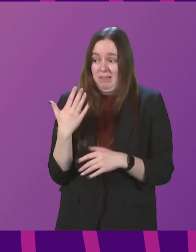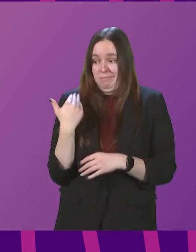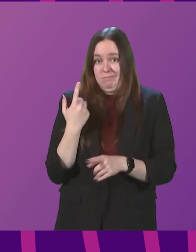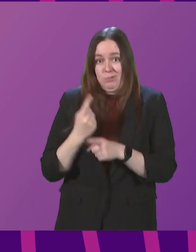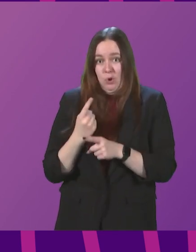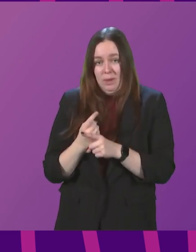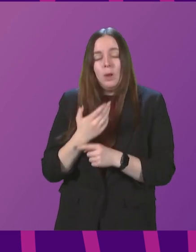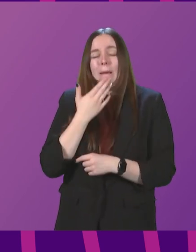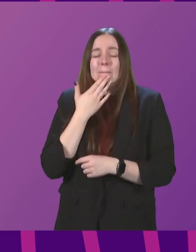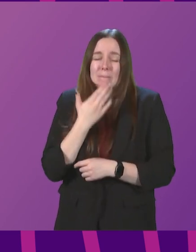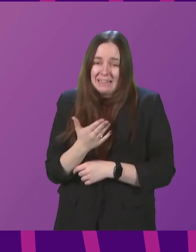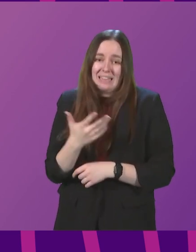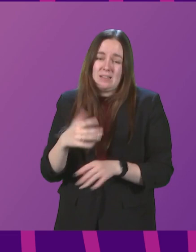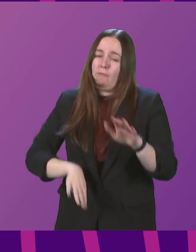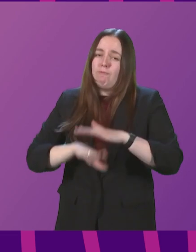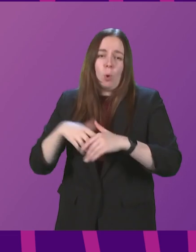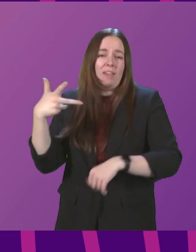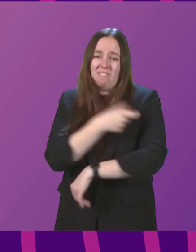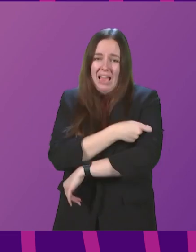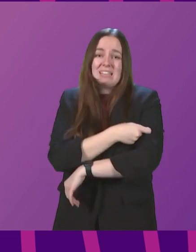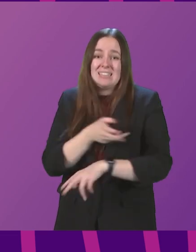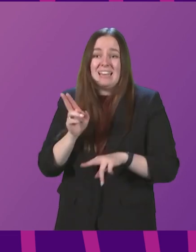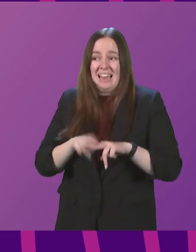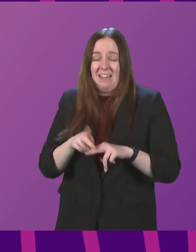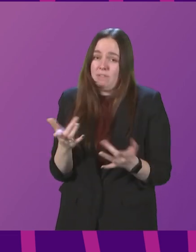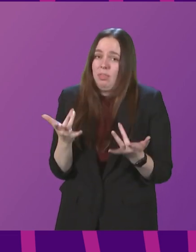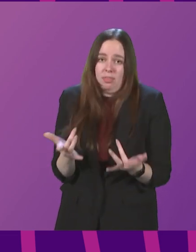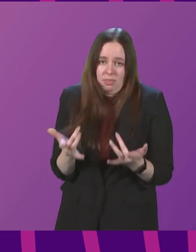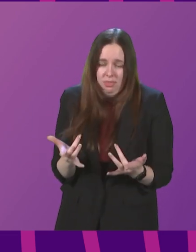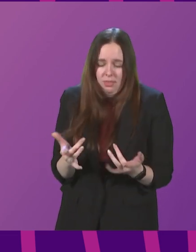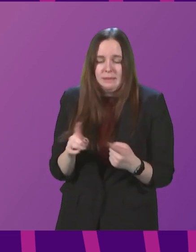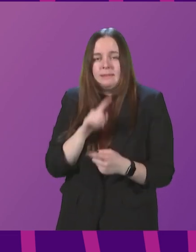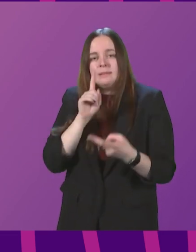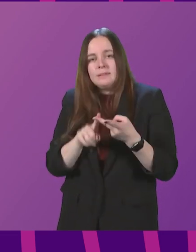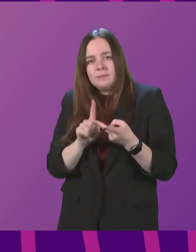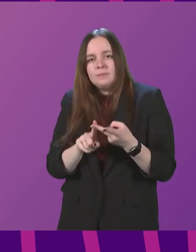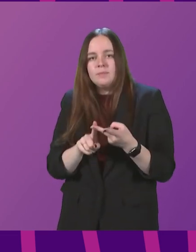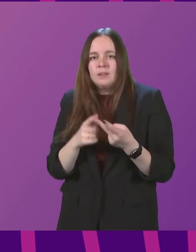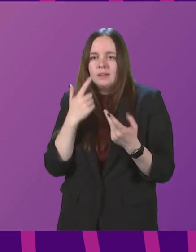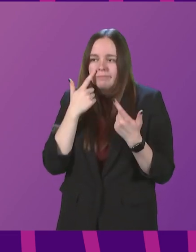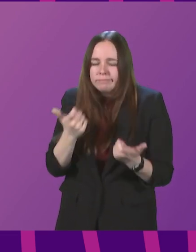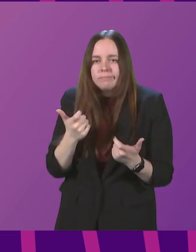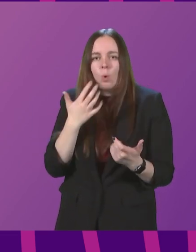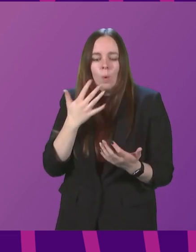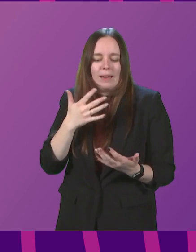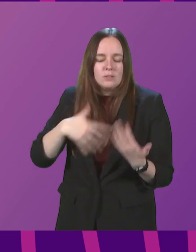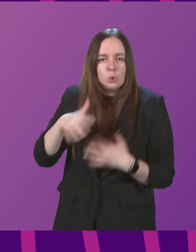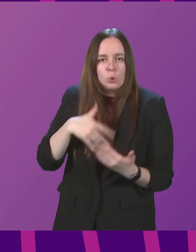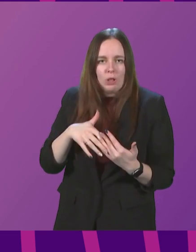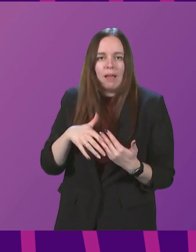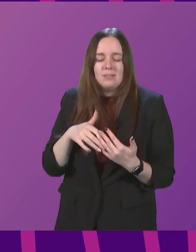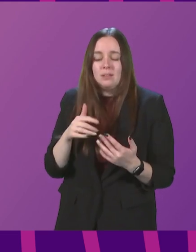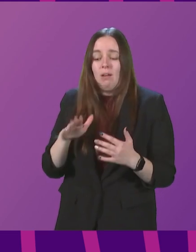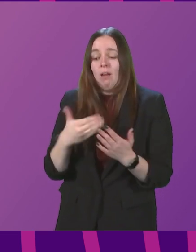about at length, please do get fully vaccinated if you have not already. Secondly, take care when socialising. Until Monday,